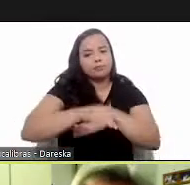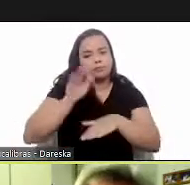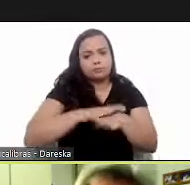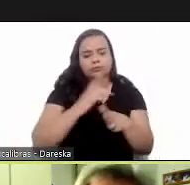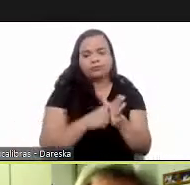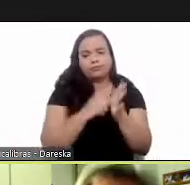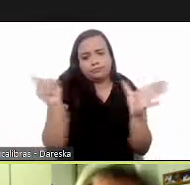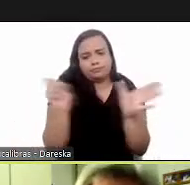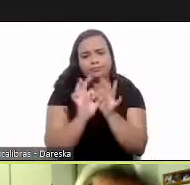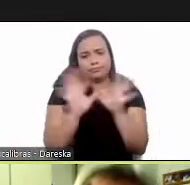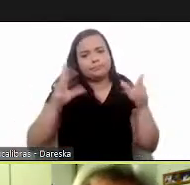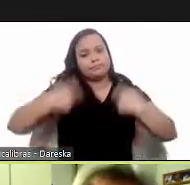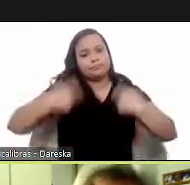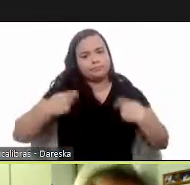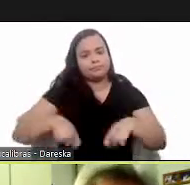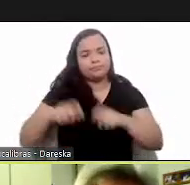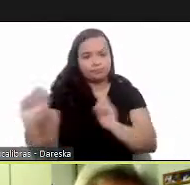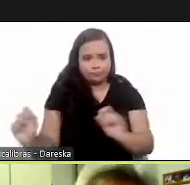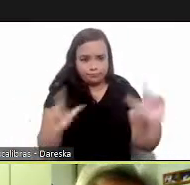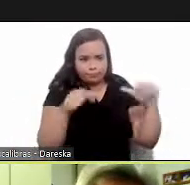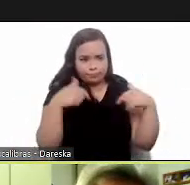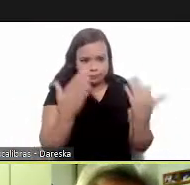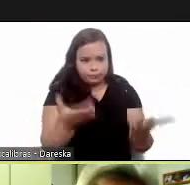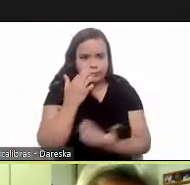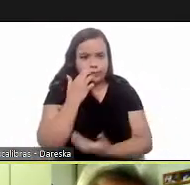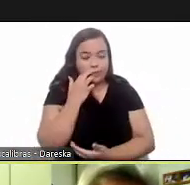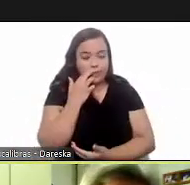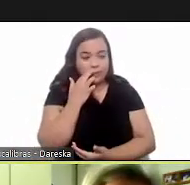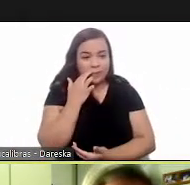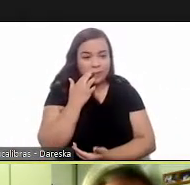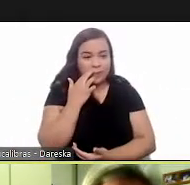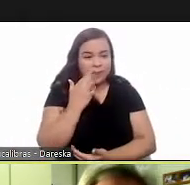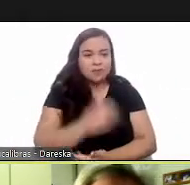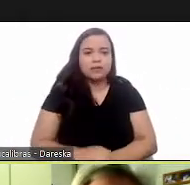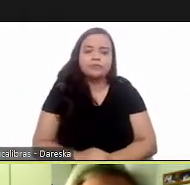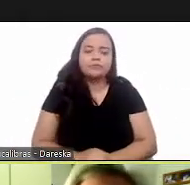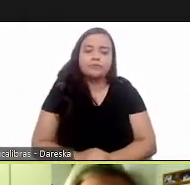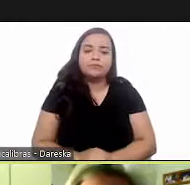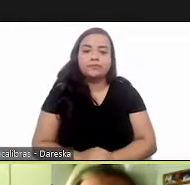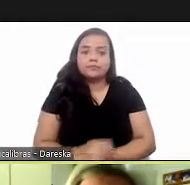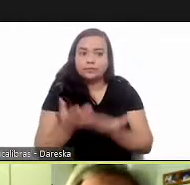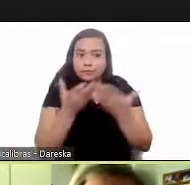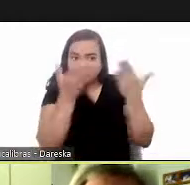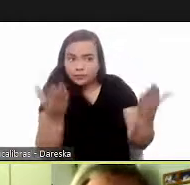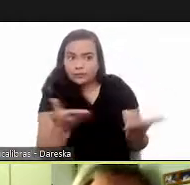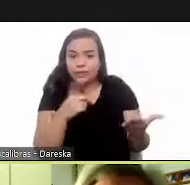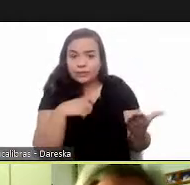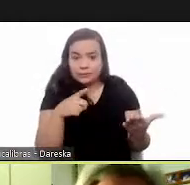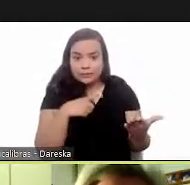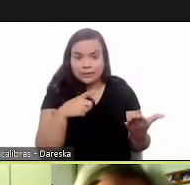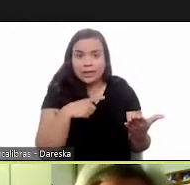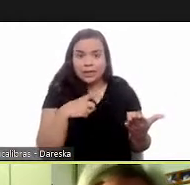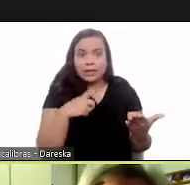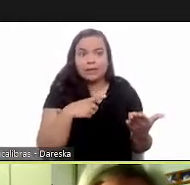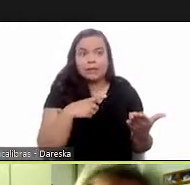and ties but it needs to be independent nevertheless in this process here we have a timeline